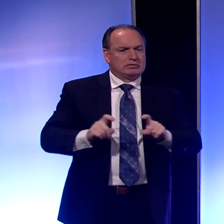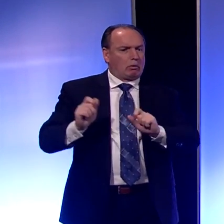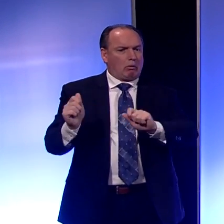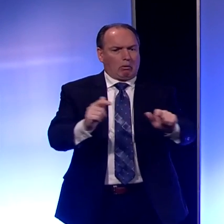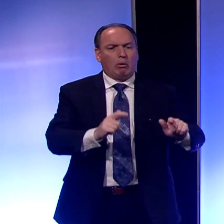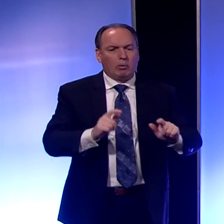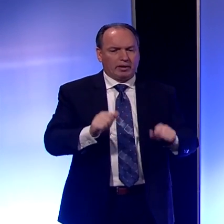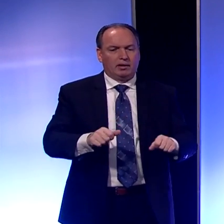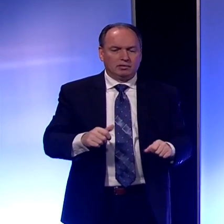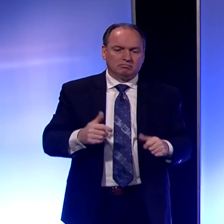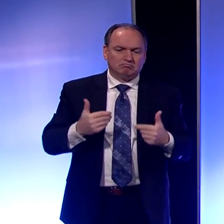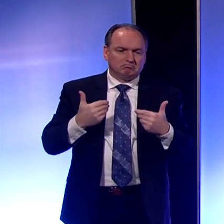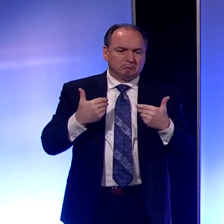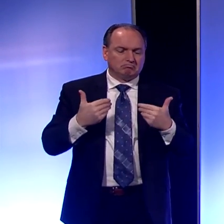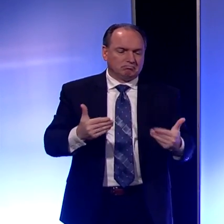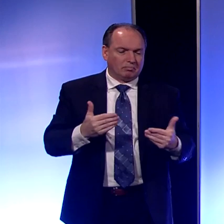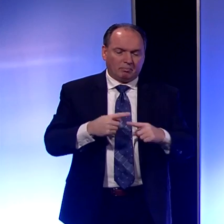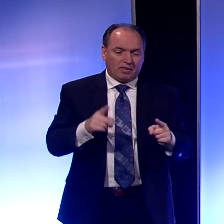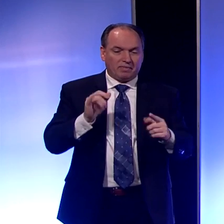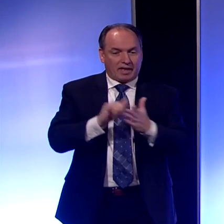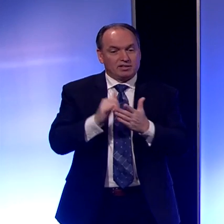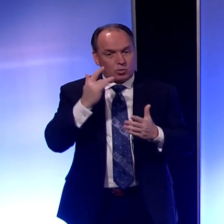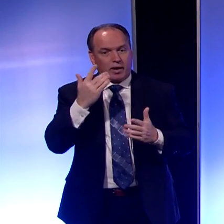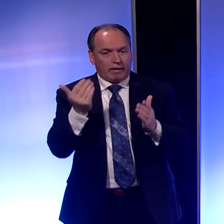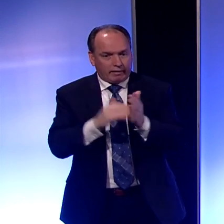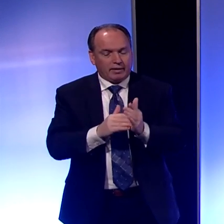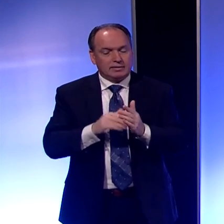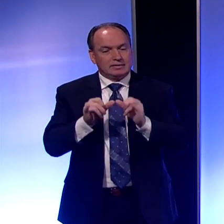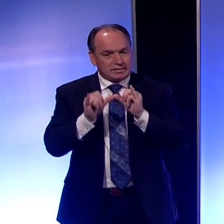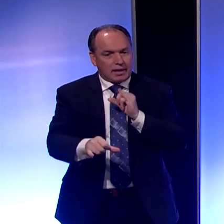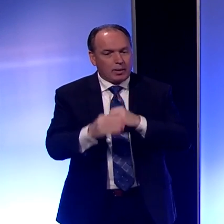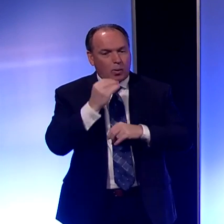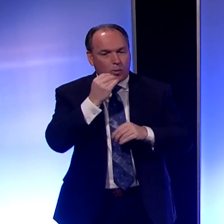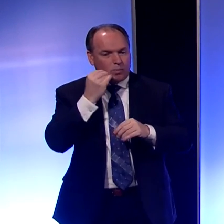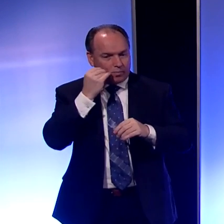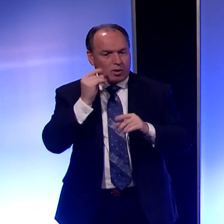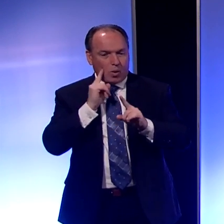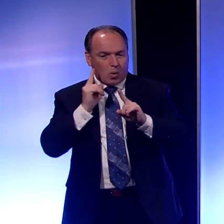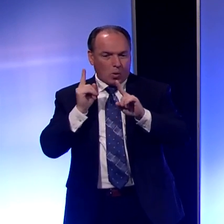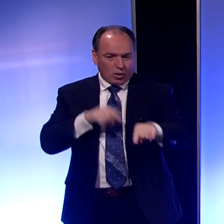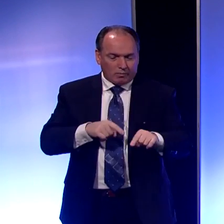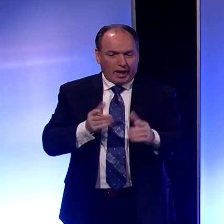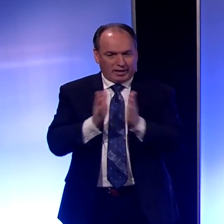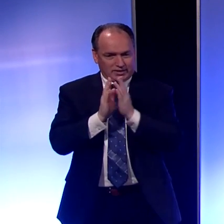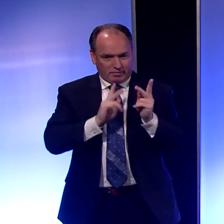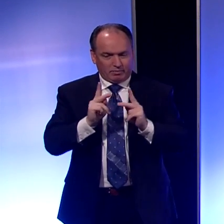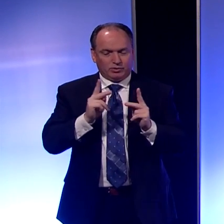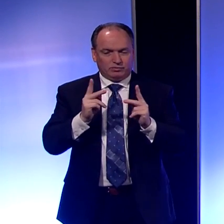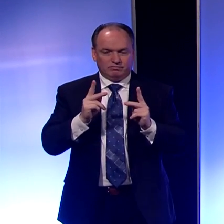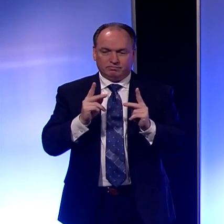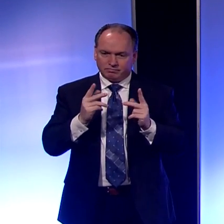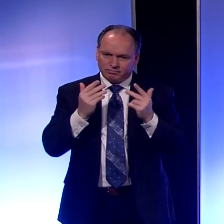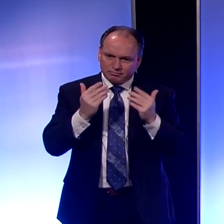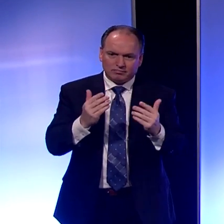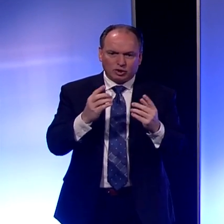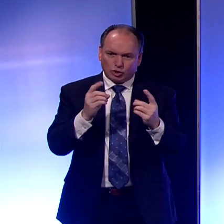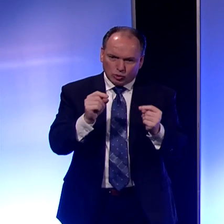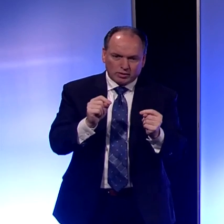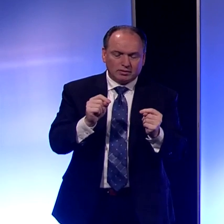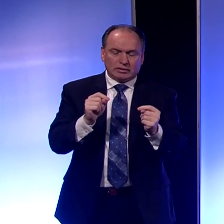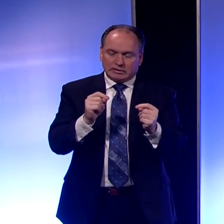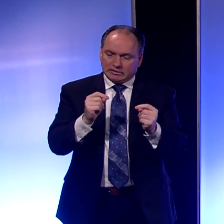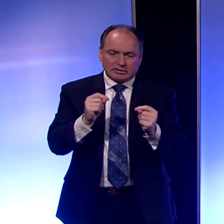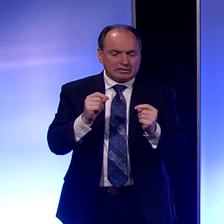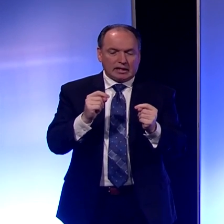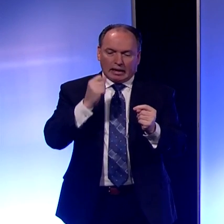than we're able to do at this point. And that's why, this stay-at-home order, what I'm asking people to do and have been for days and days, I cannot,